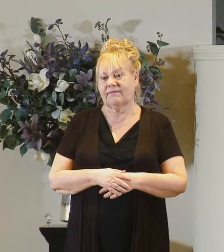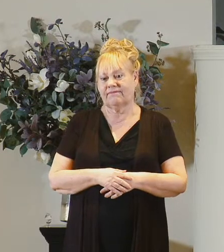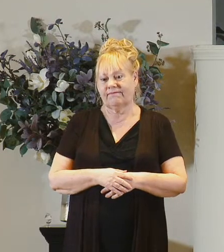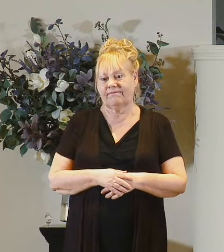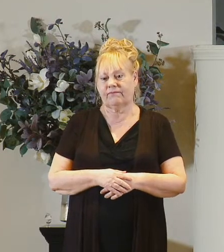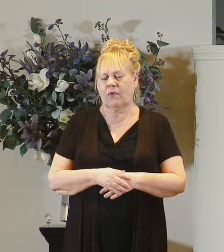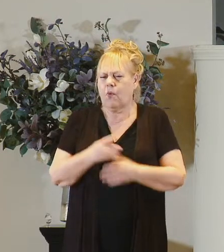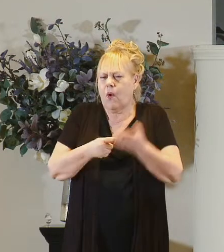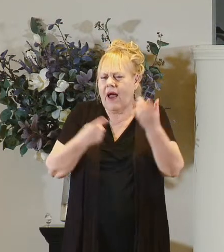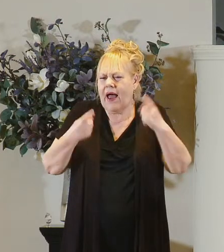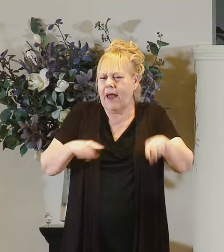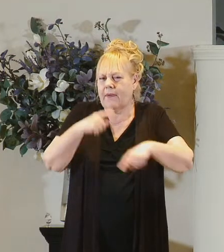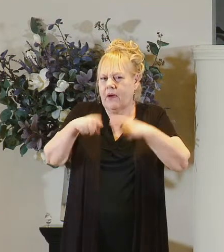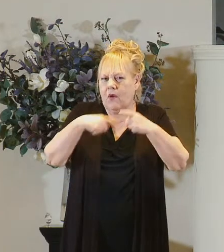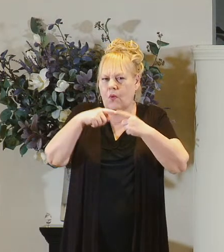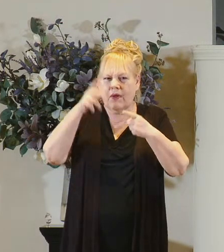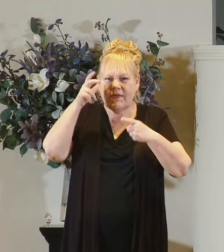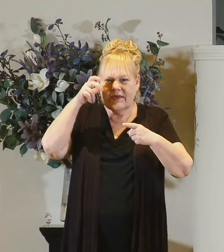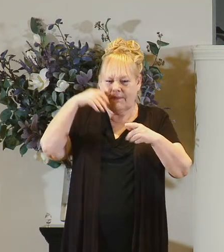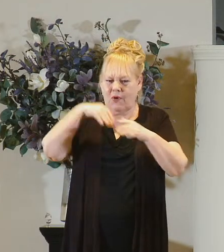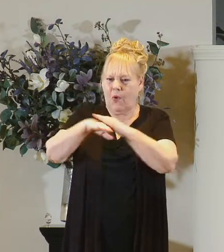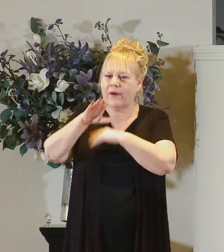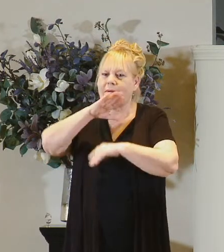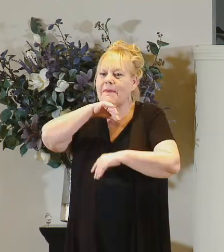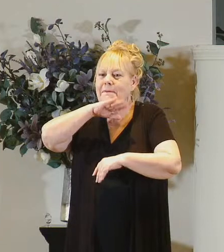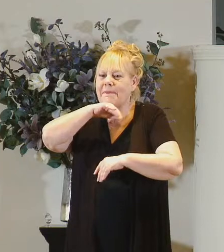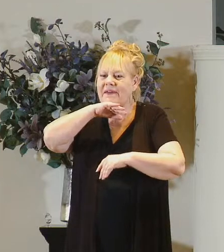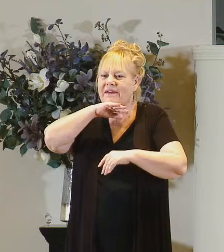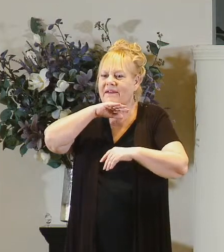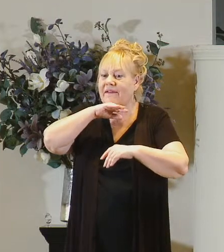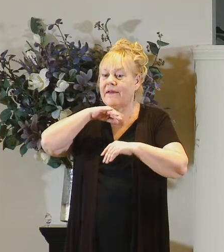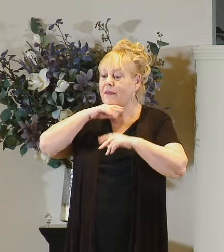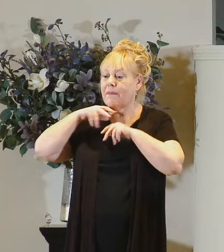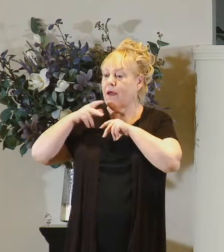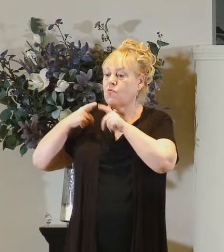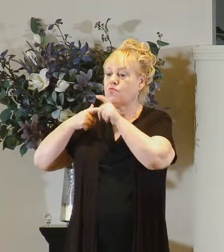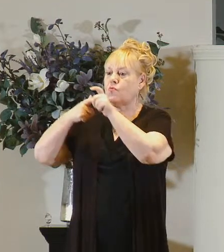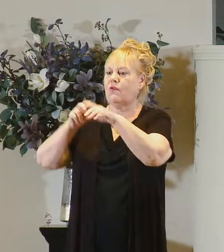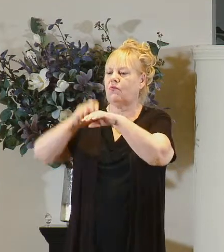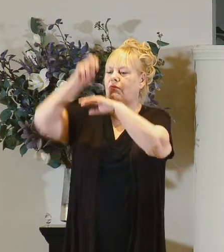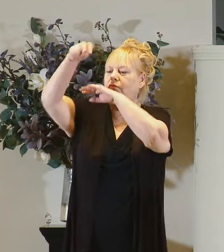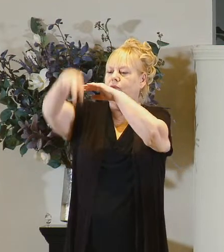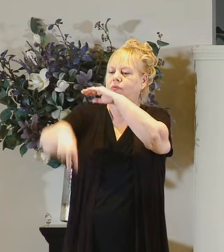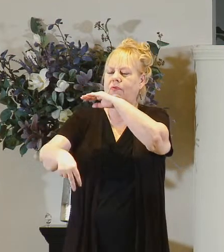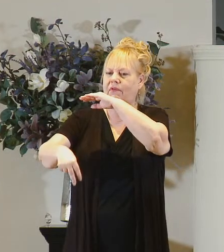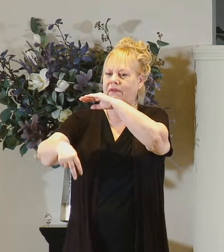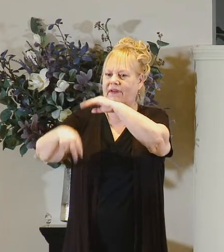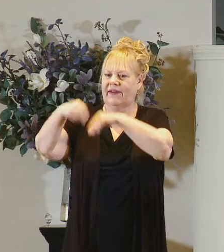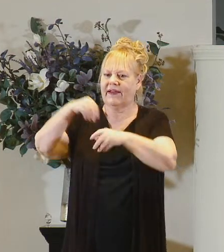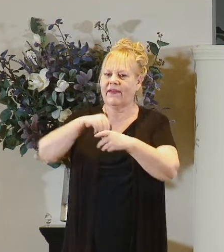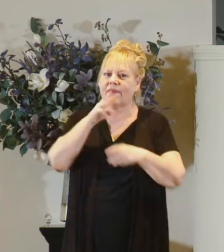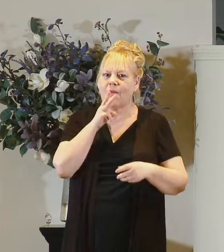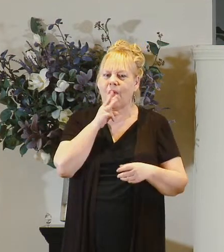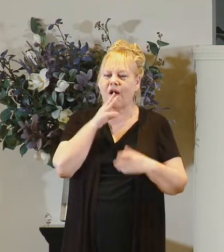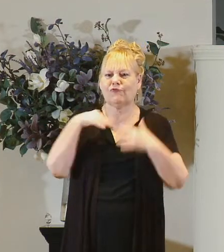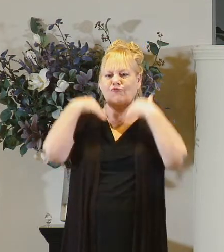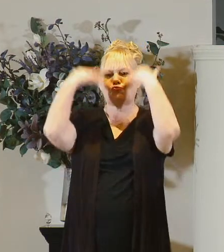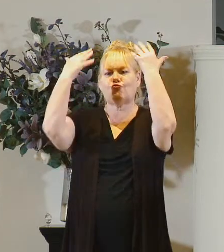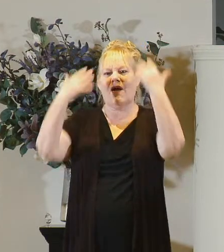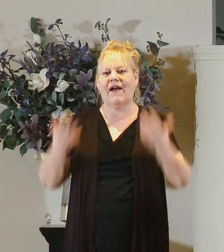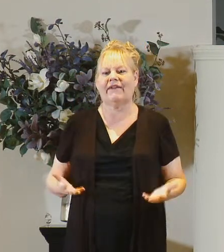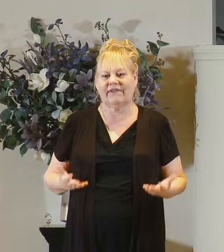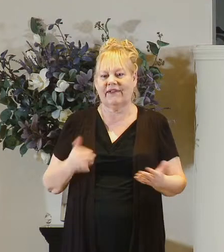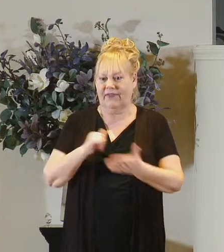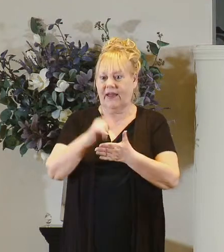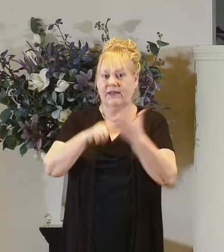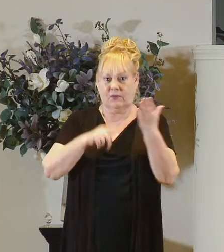what happens when the demons go into the pigs they jump off the cliff into the water and drown that's